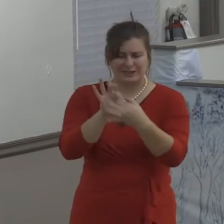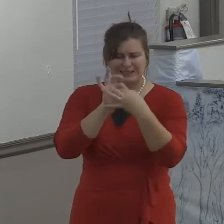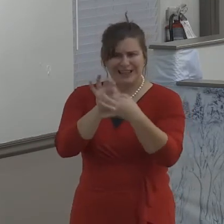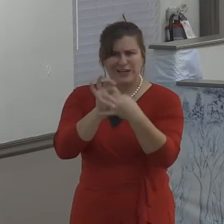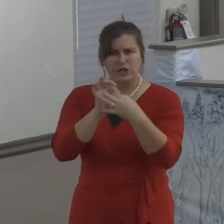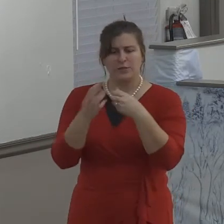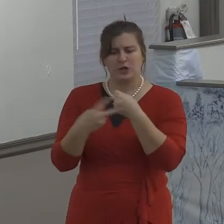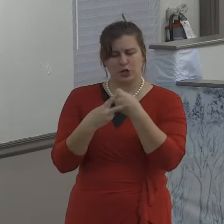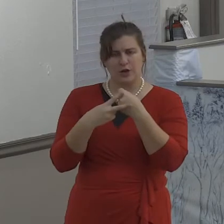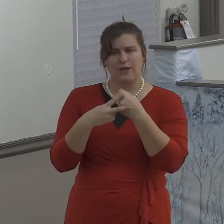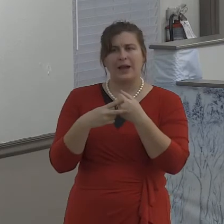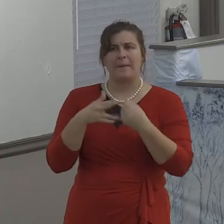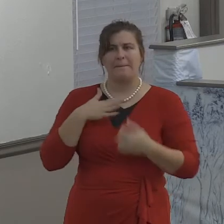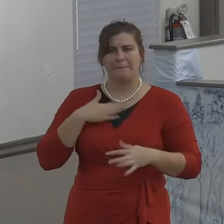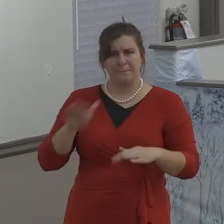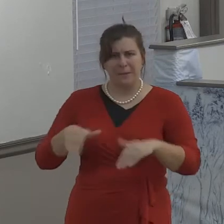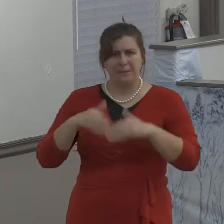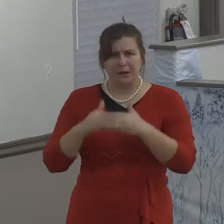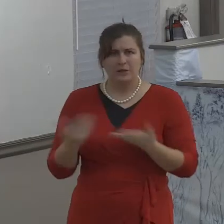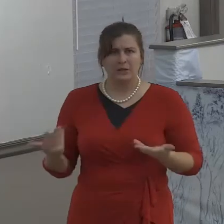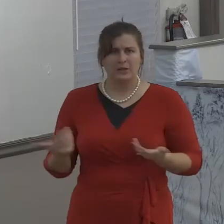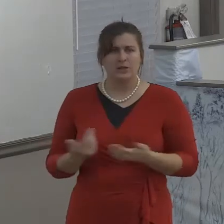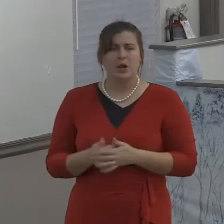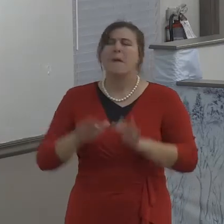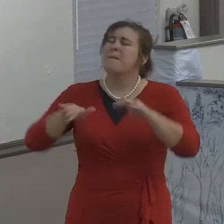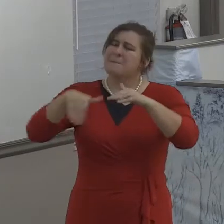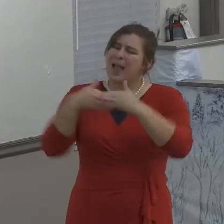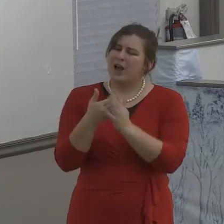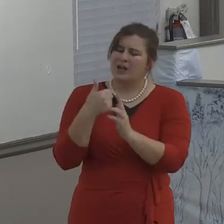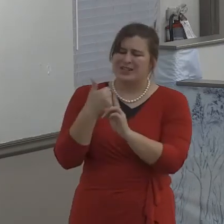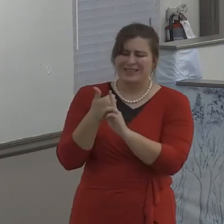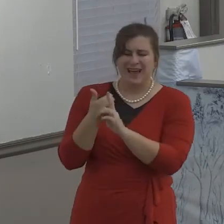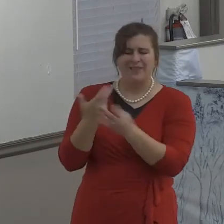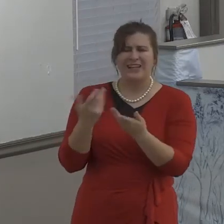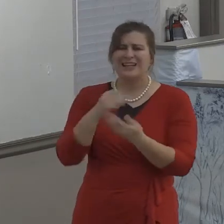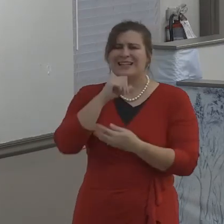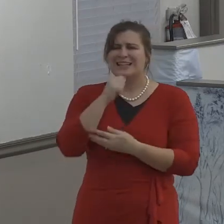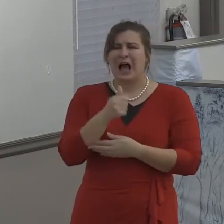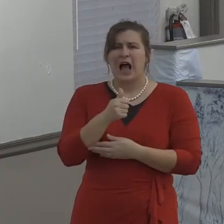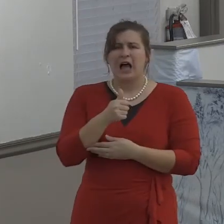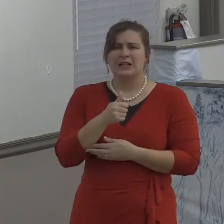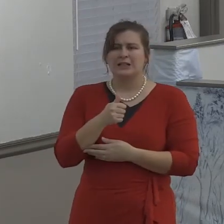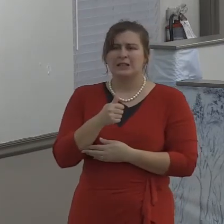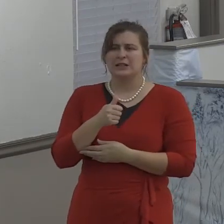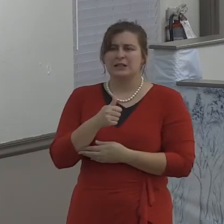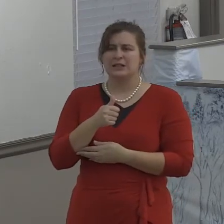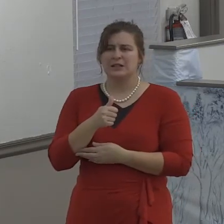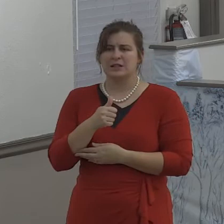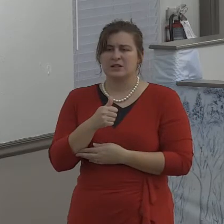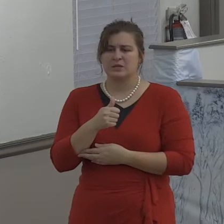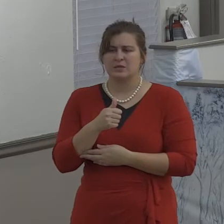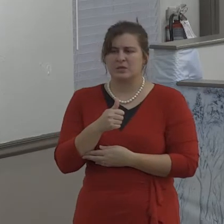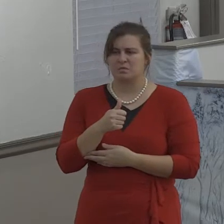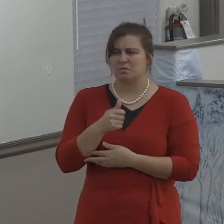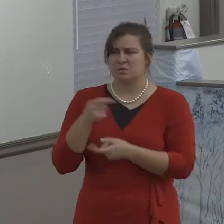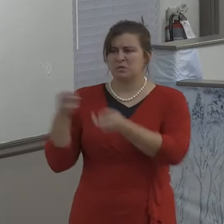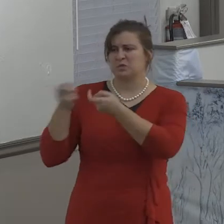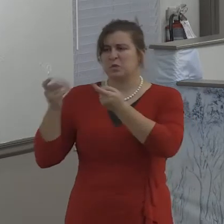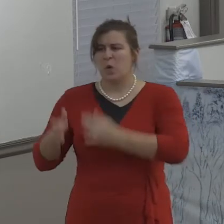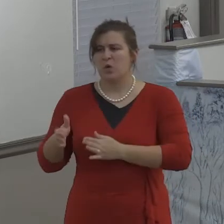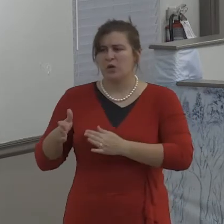just not a fact. Now, there is a line of authority that God puts in place.